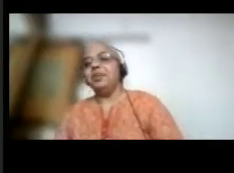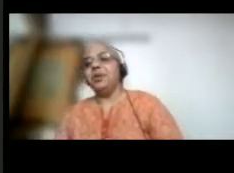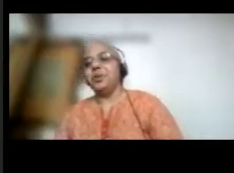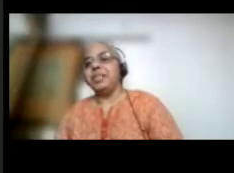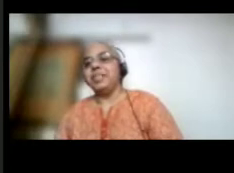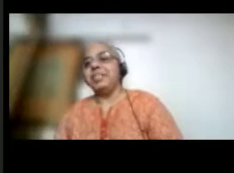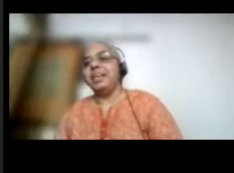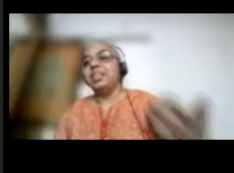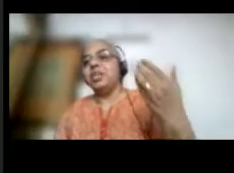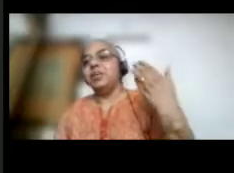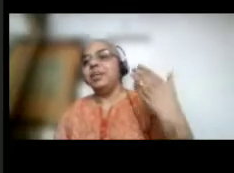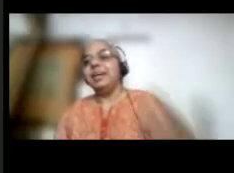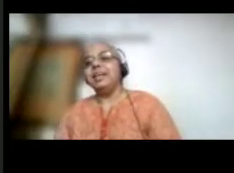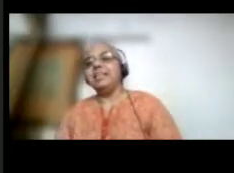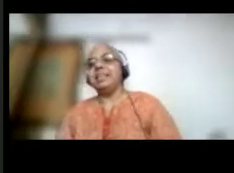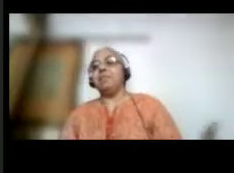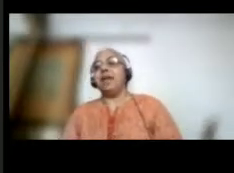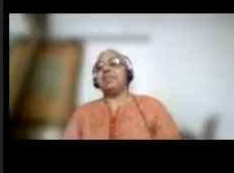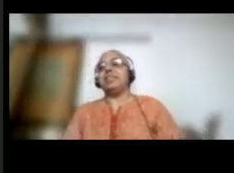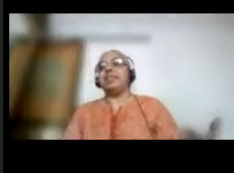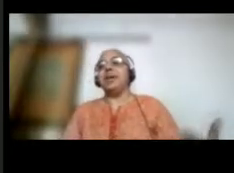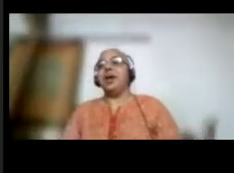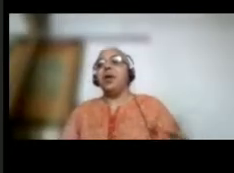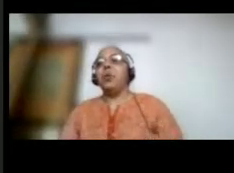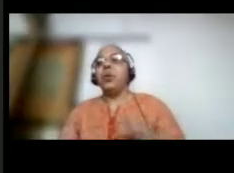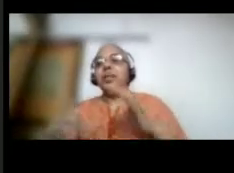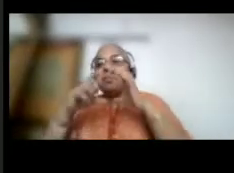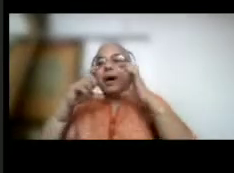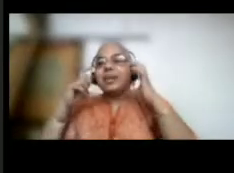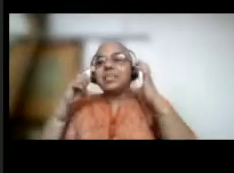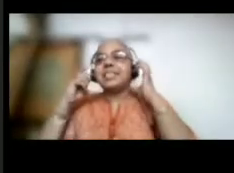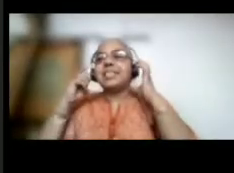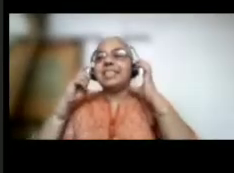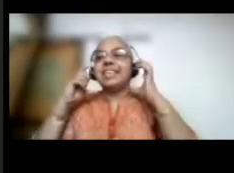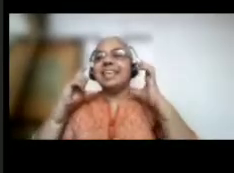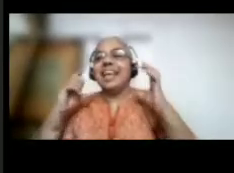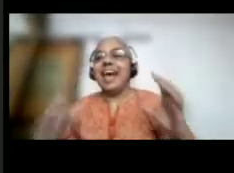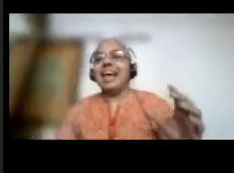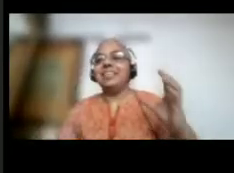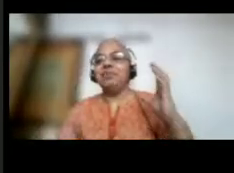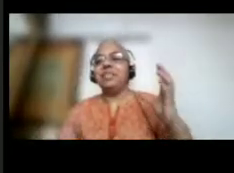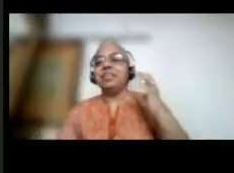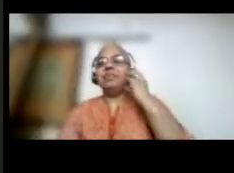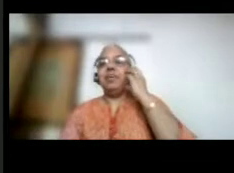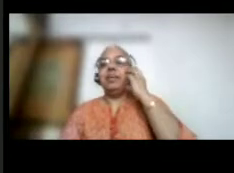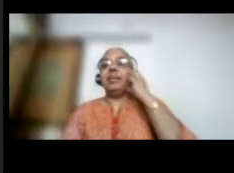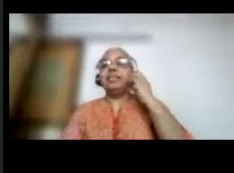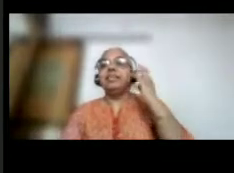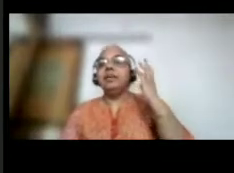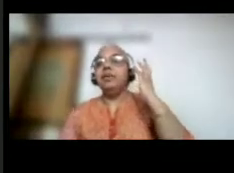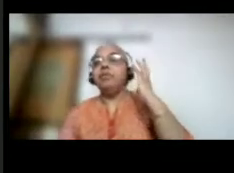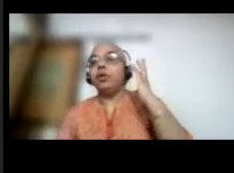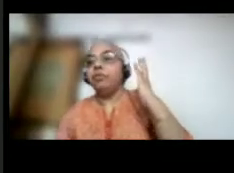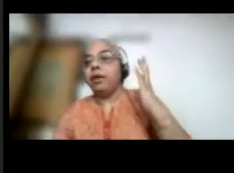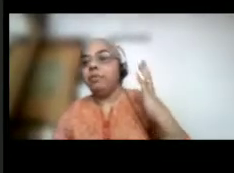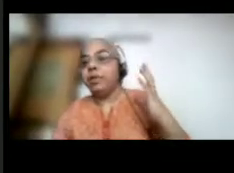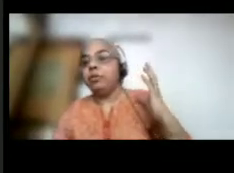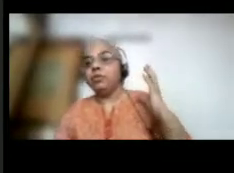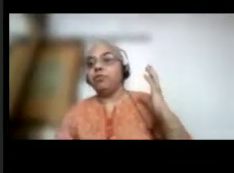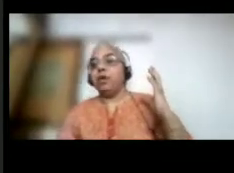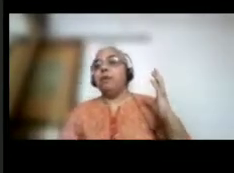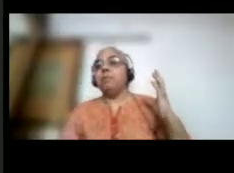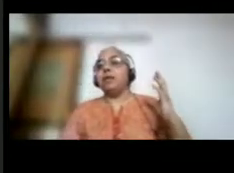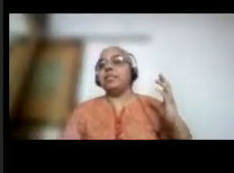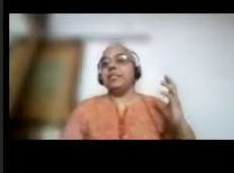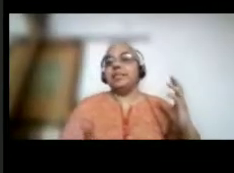we did not rest. Children collected plastic with masks. And we collected nearly 45